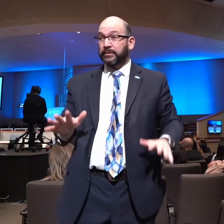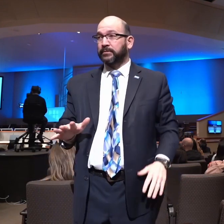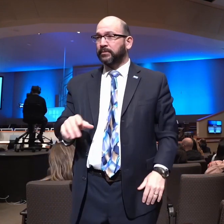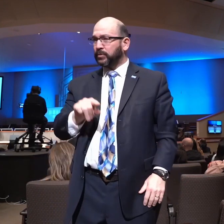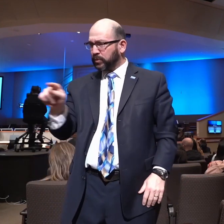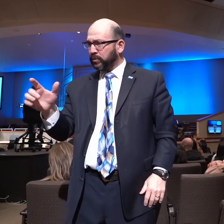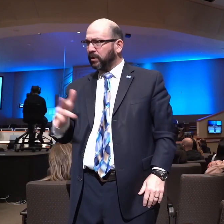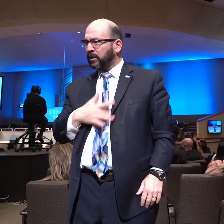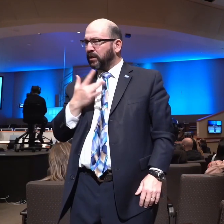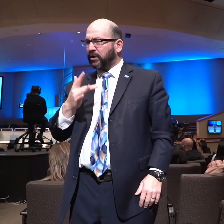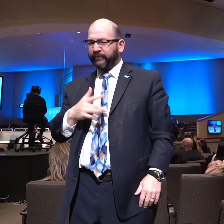older and tired.